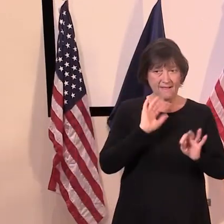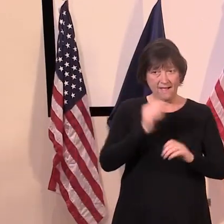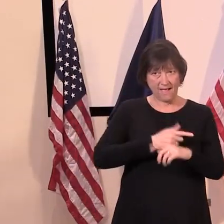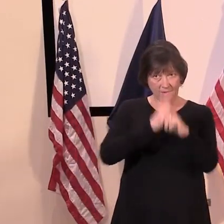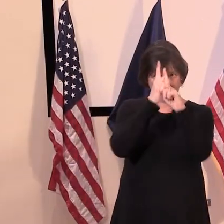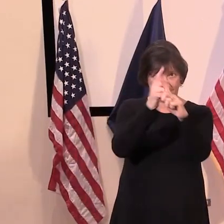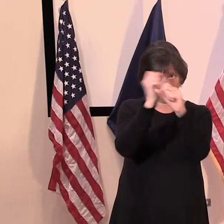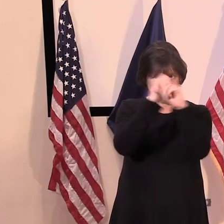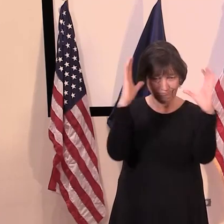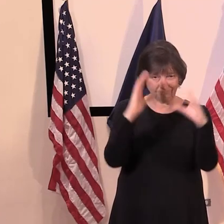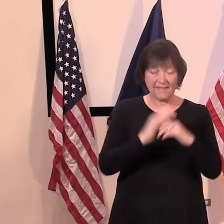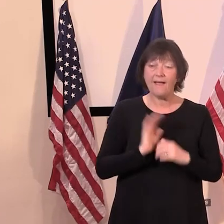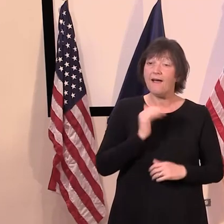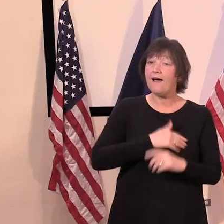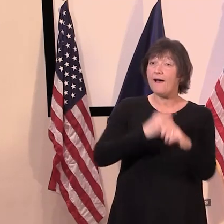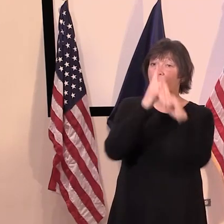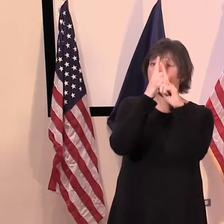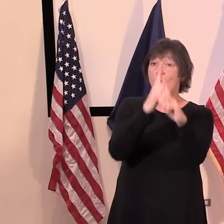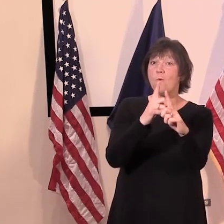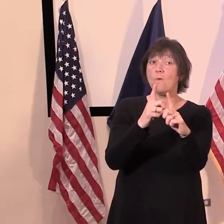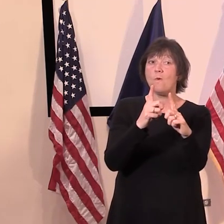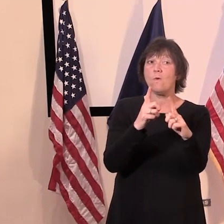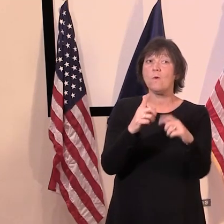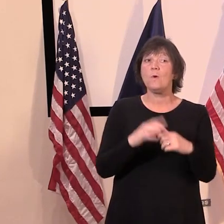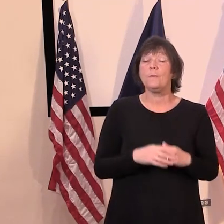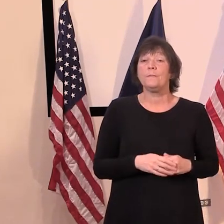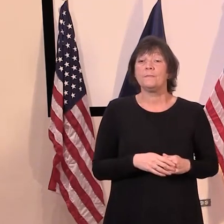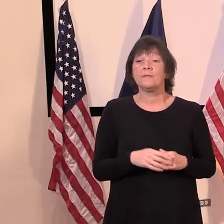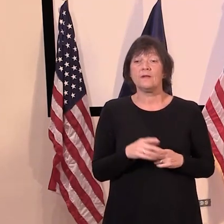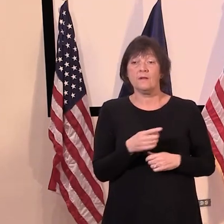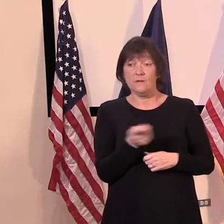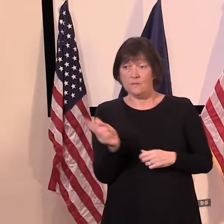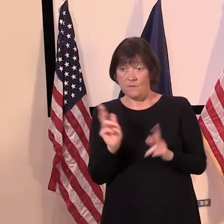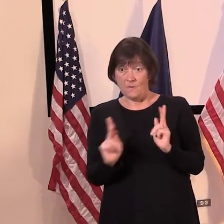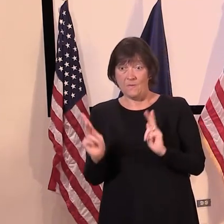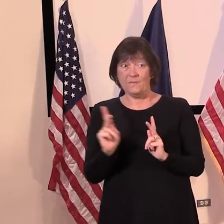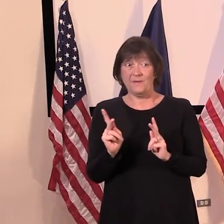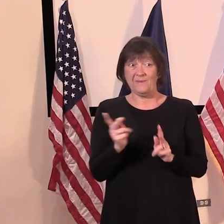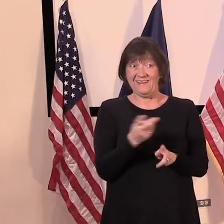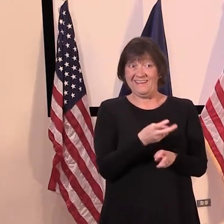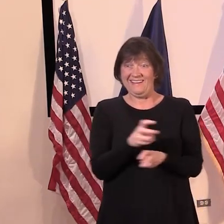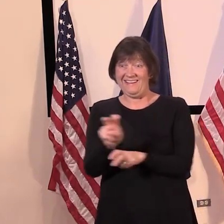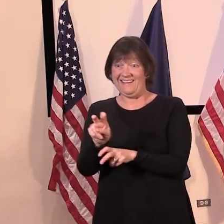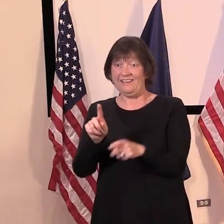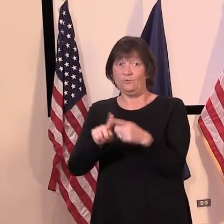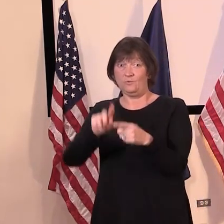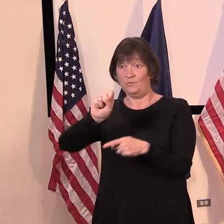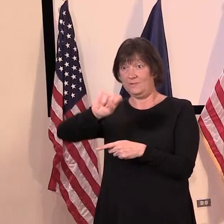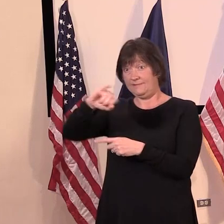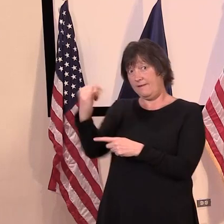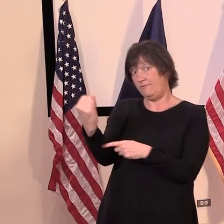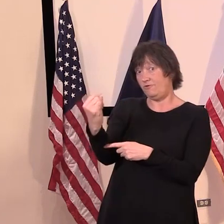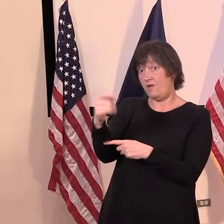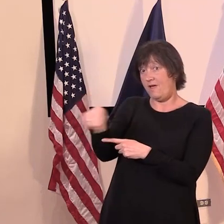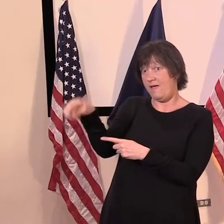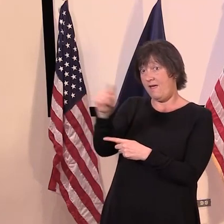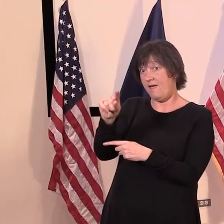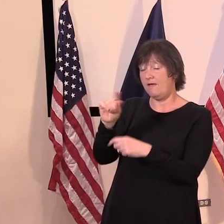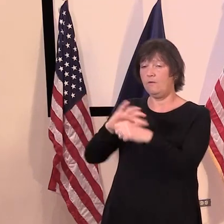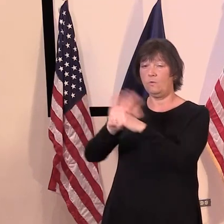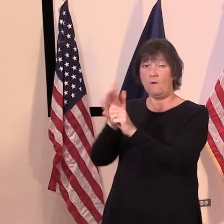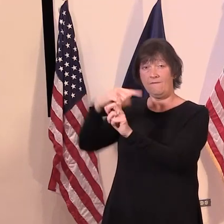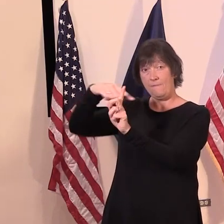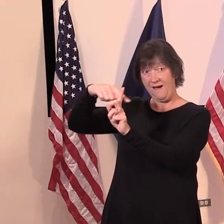intentions are. Our goal is to bring, uh, those who have been sent to St. Johnsbury, uh, that are COVID